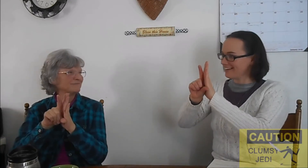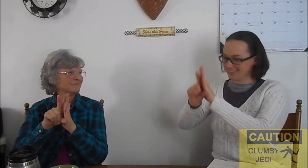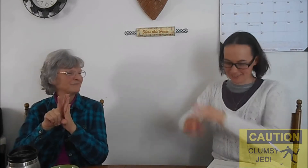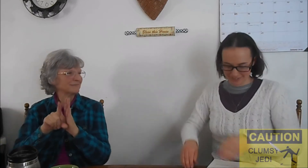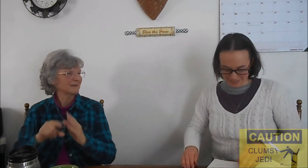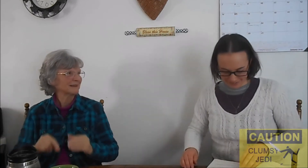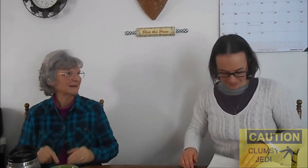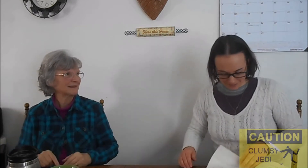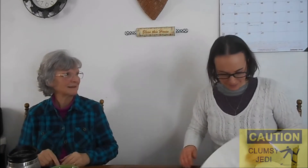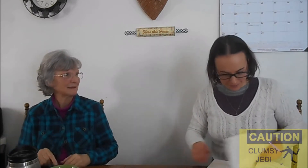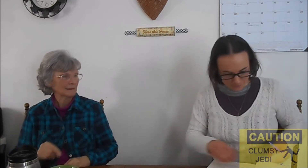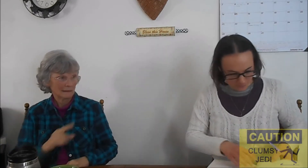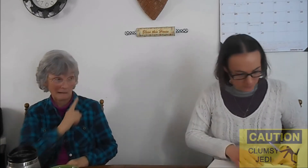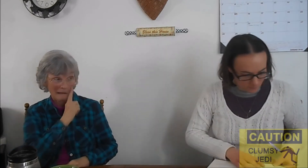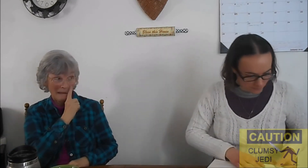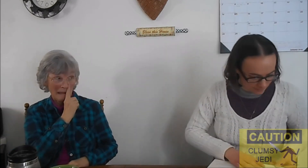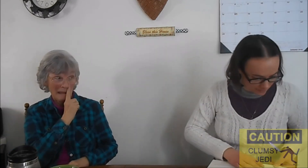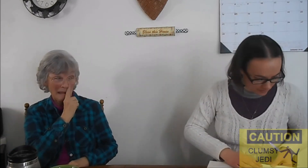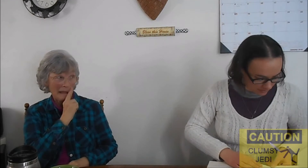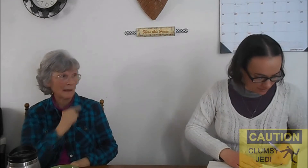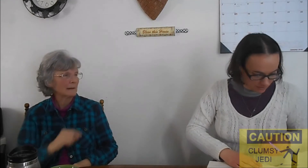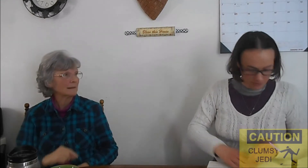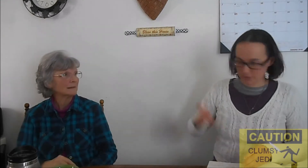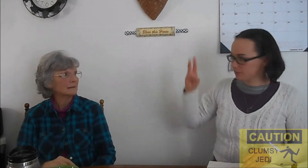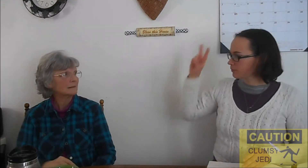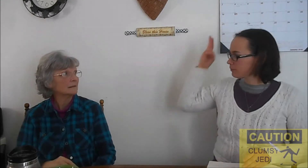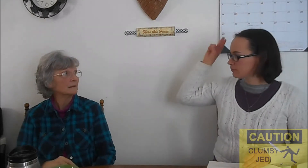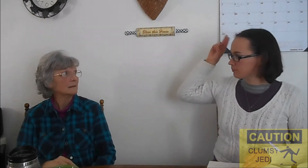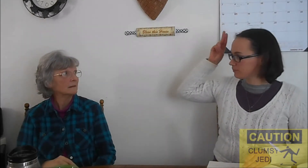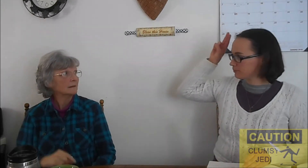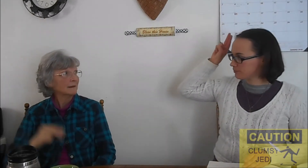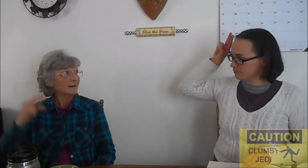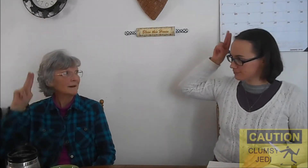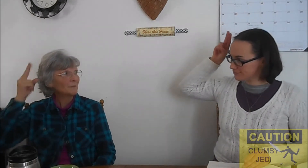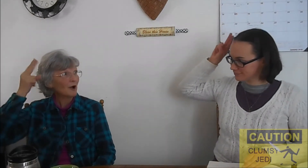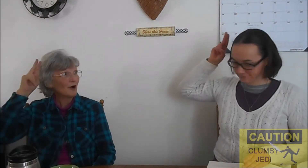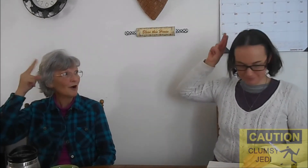uncle,